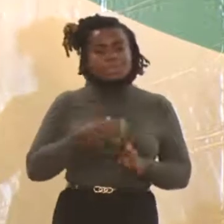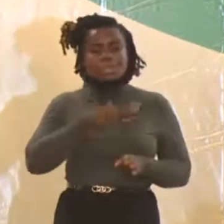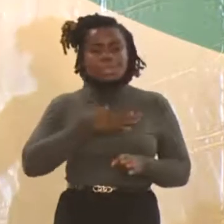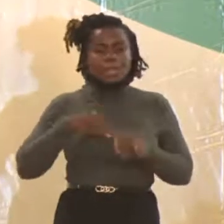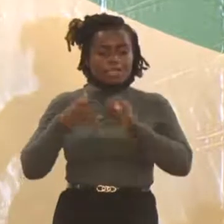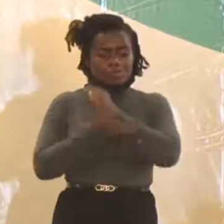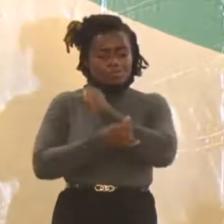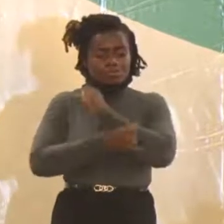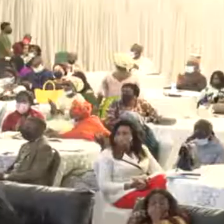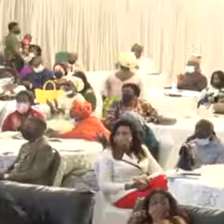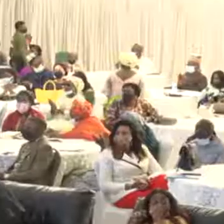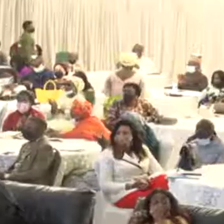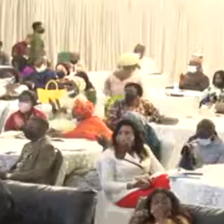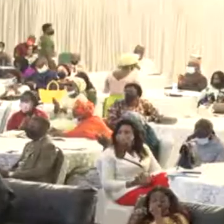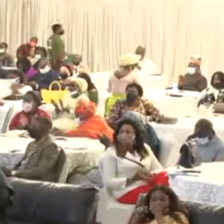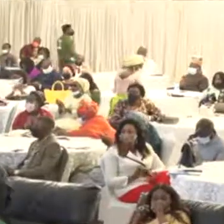country at large.